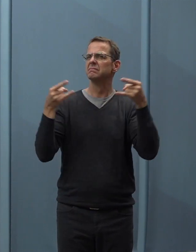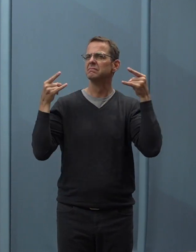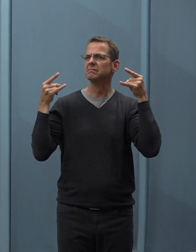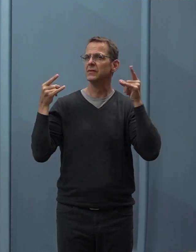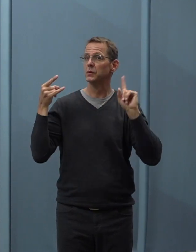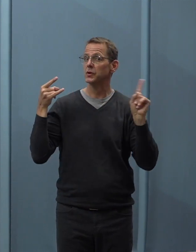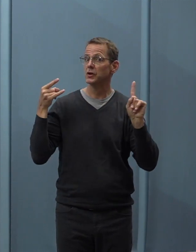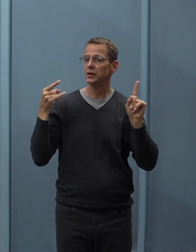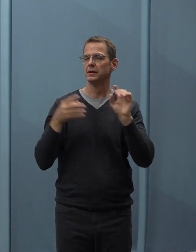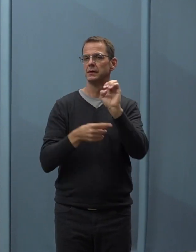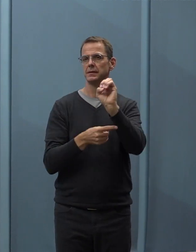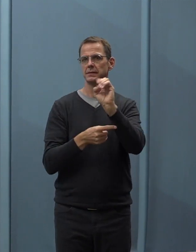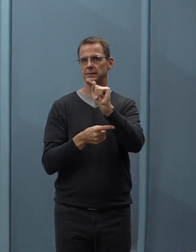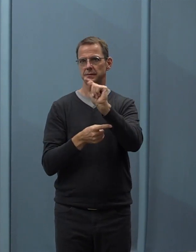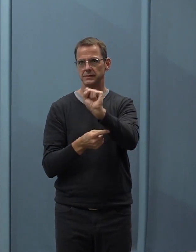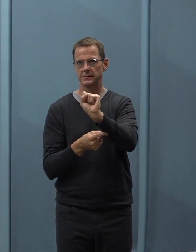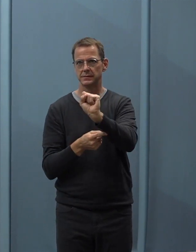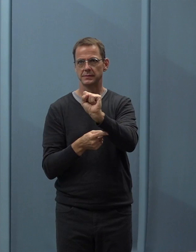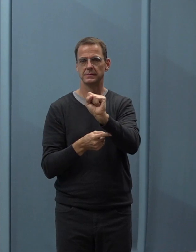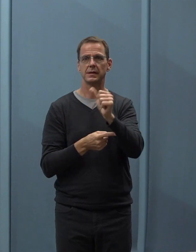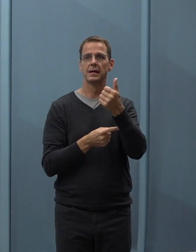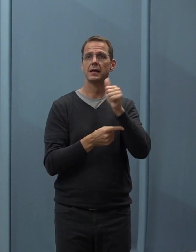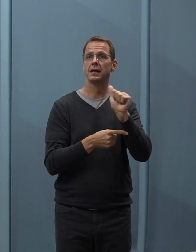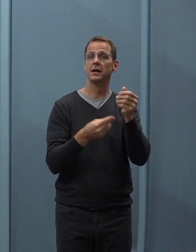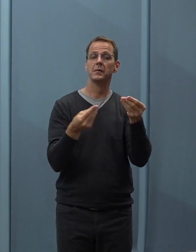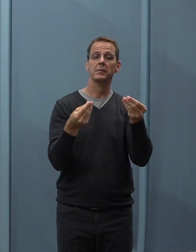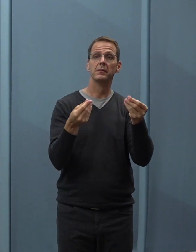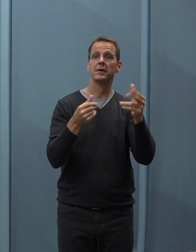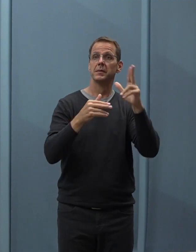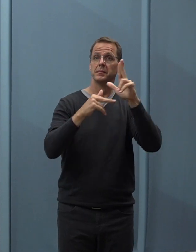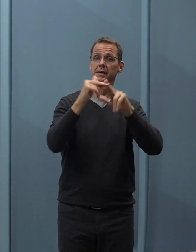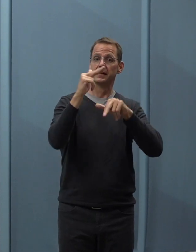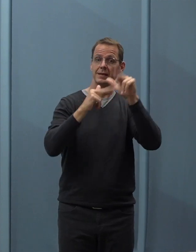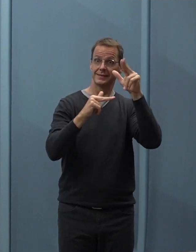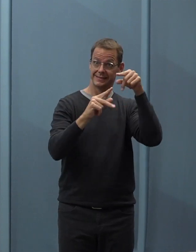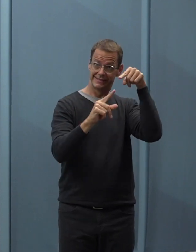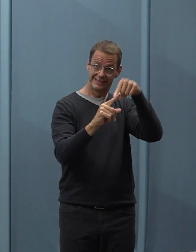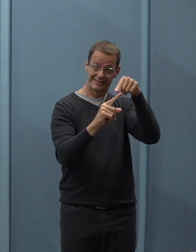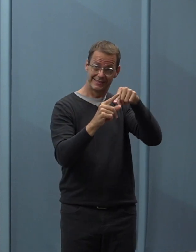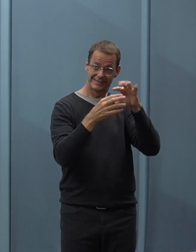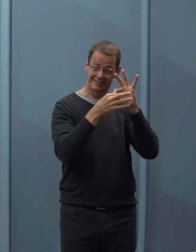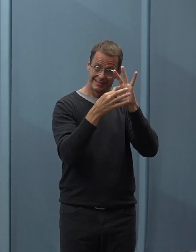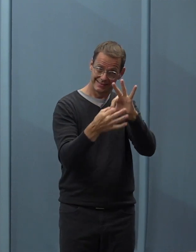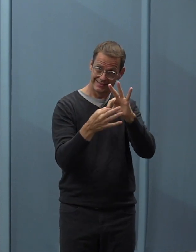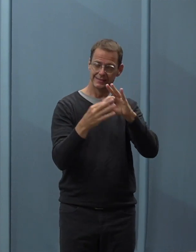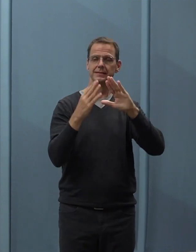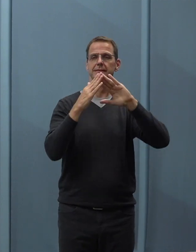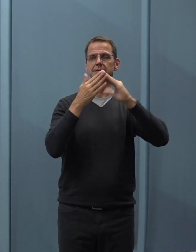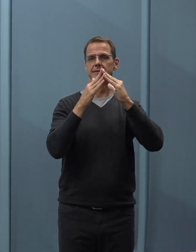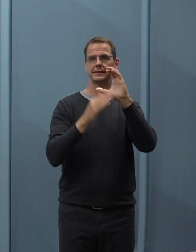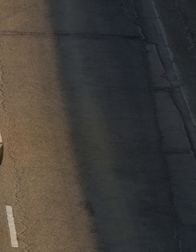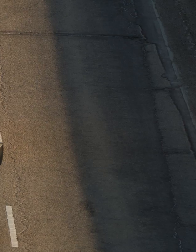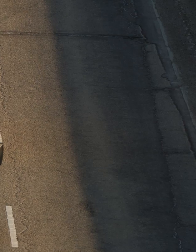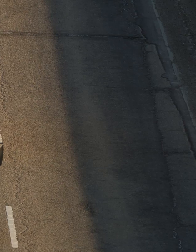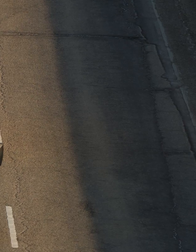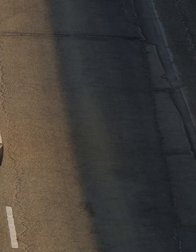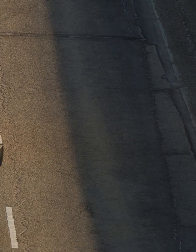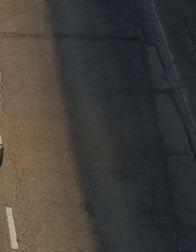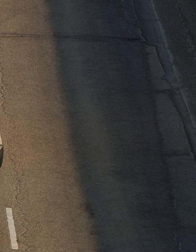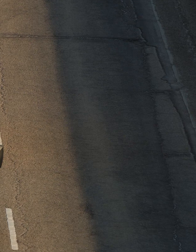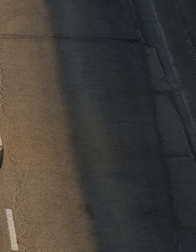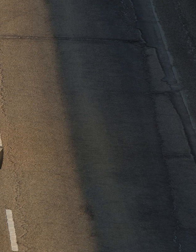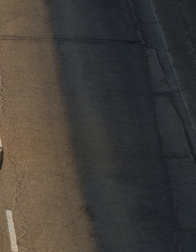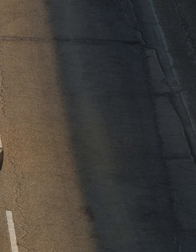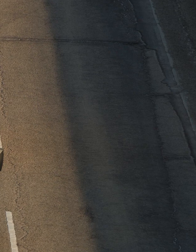COVID-19, enhance confidence in their City's services and help ensure our overall economic restart is a success.